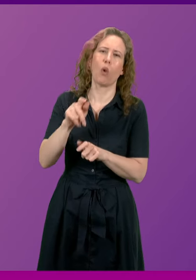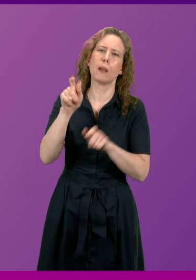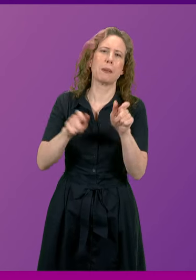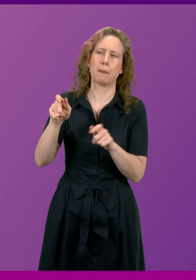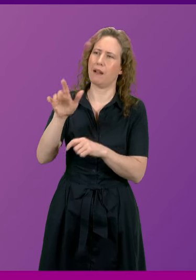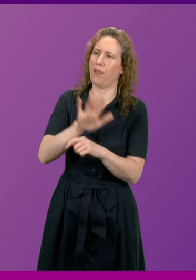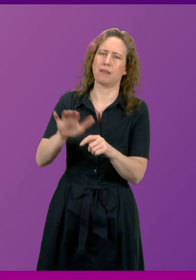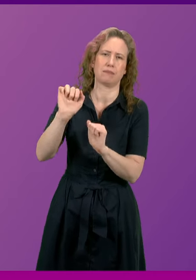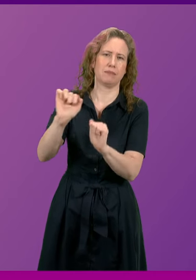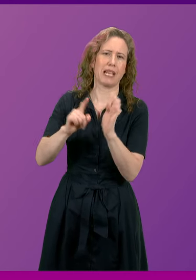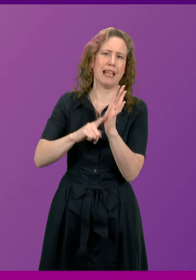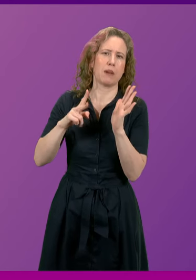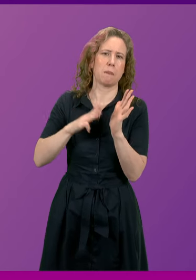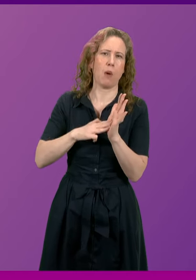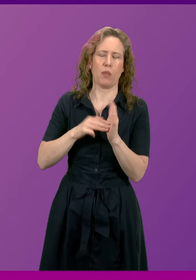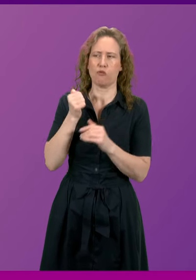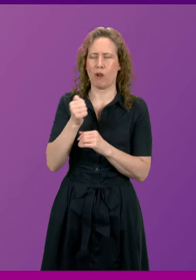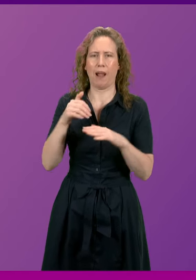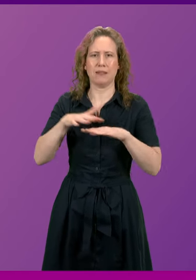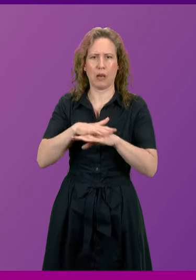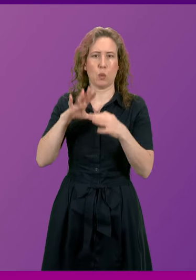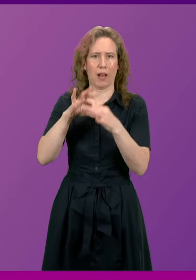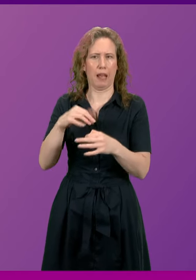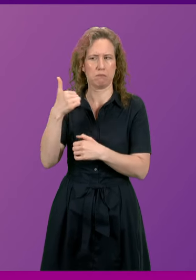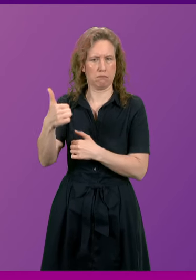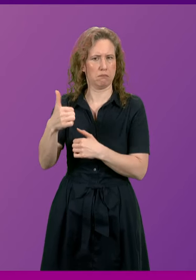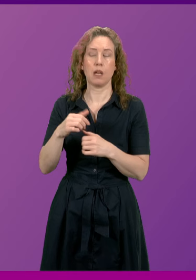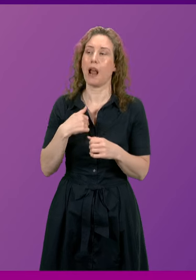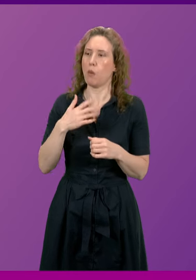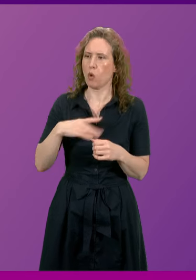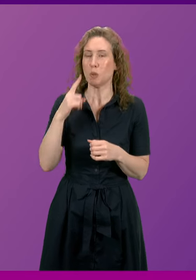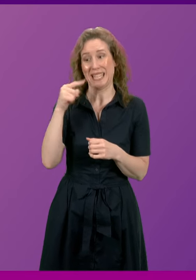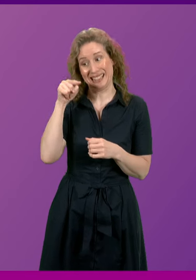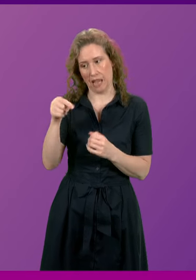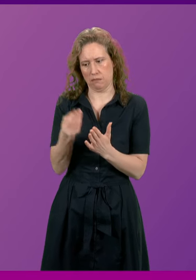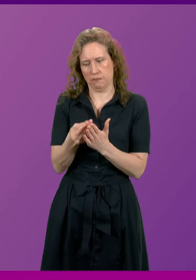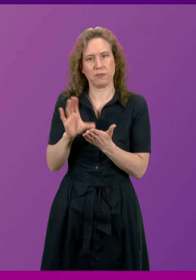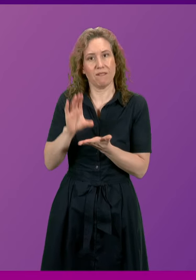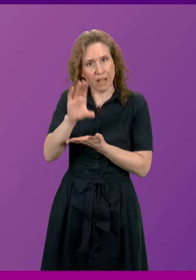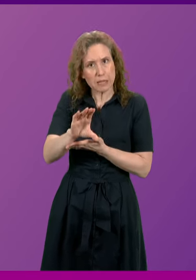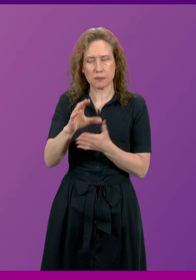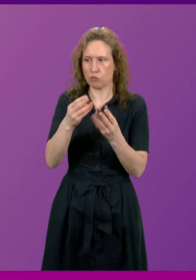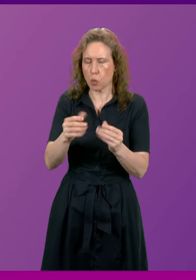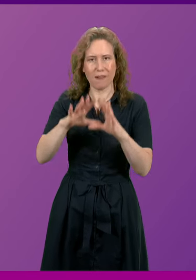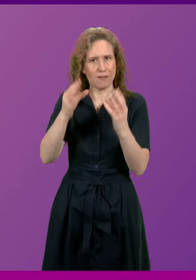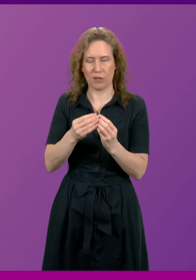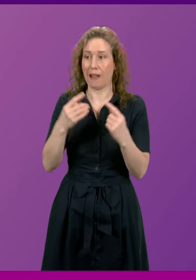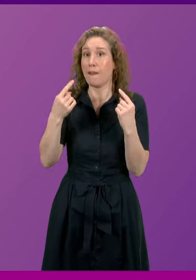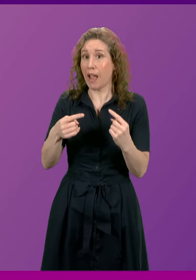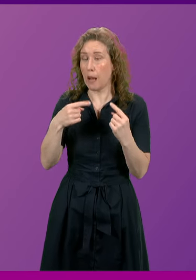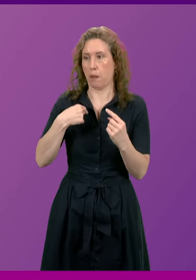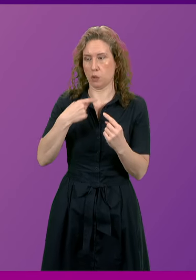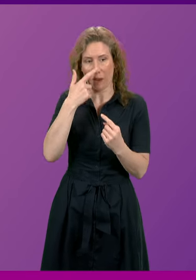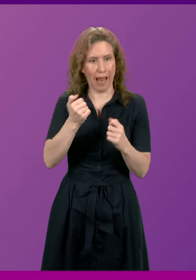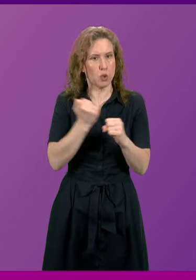the Leavenmouth rail link and I would certainly want to see the investment resources being available to ensure that we could undertake other